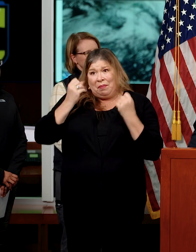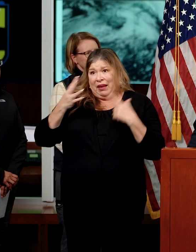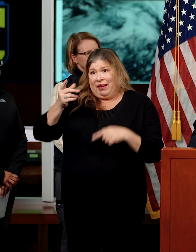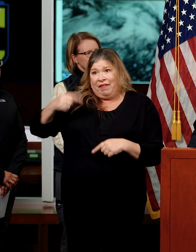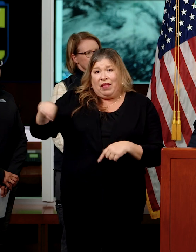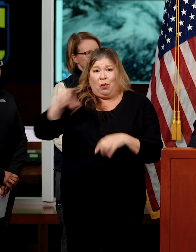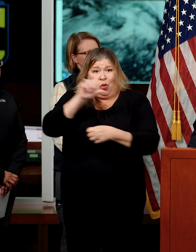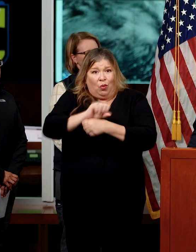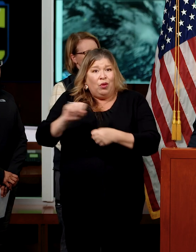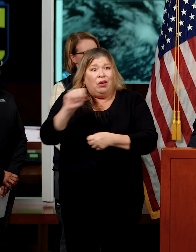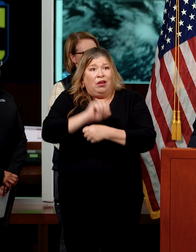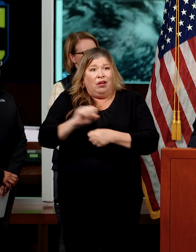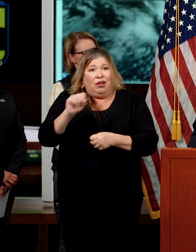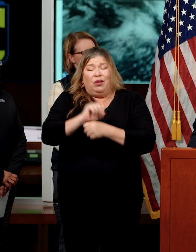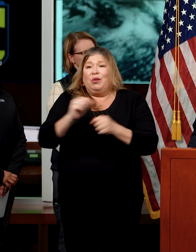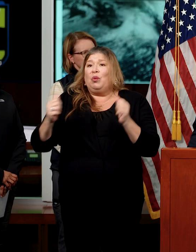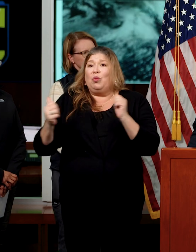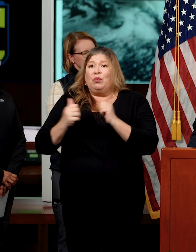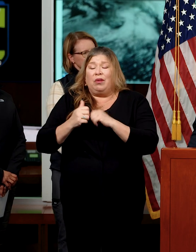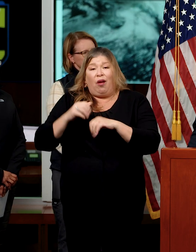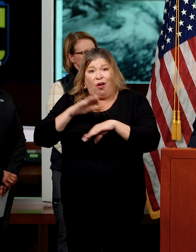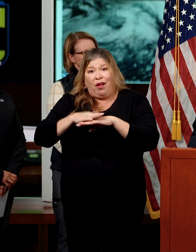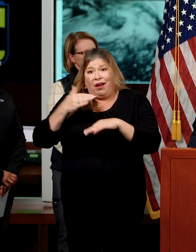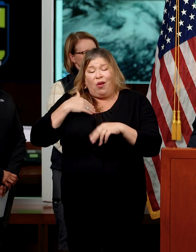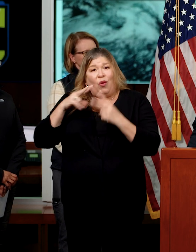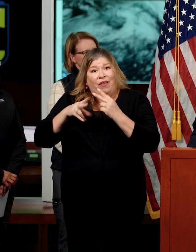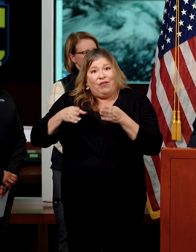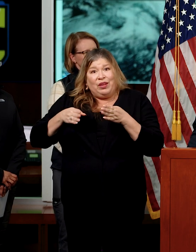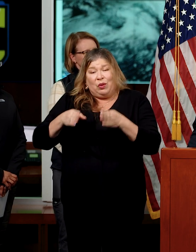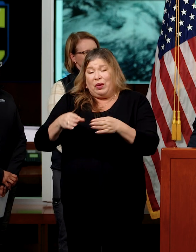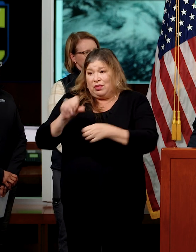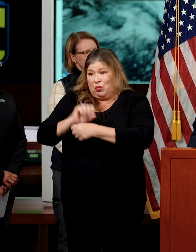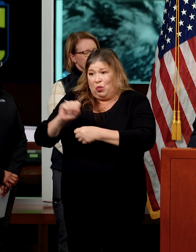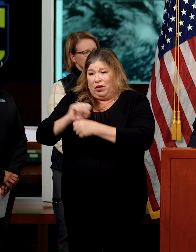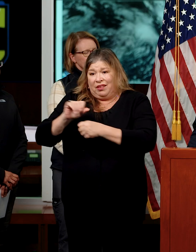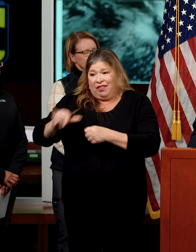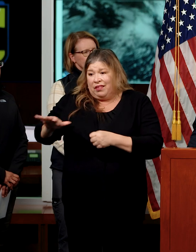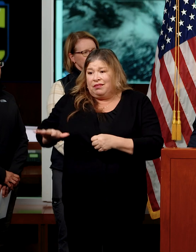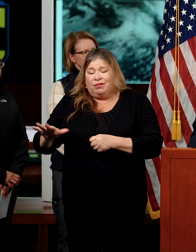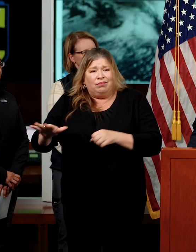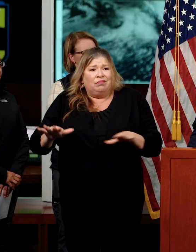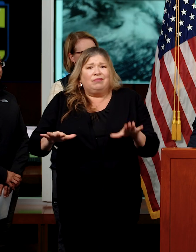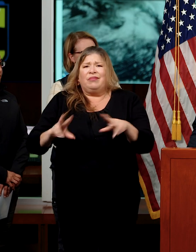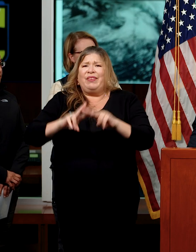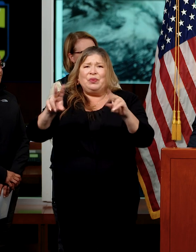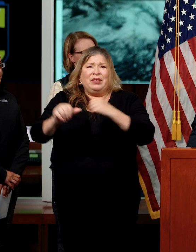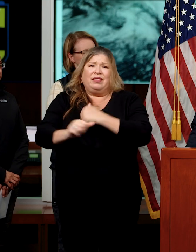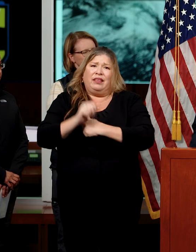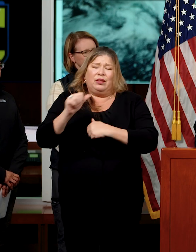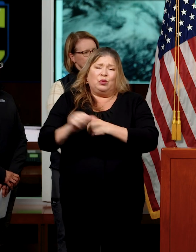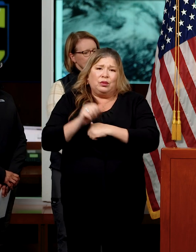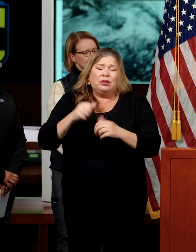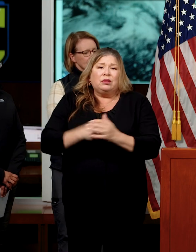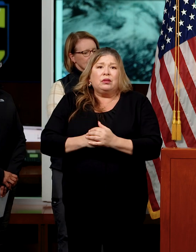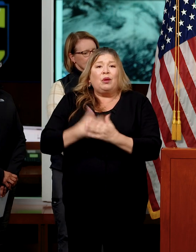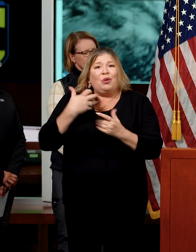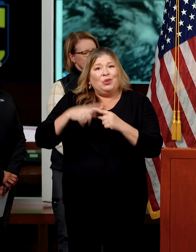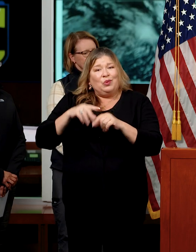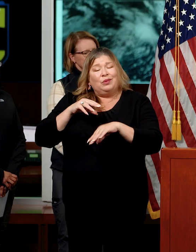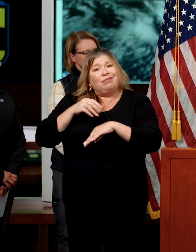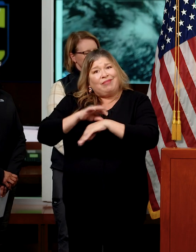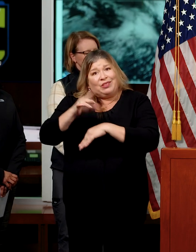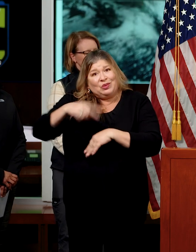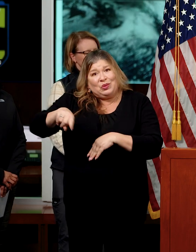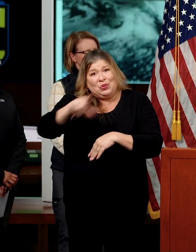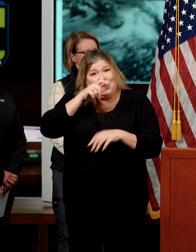important work alongside our highways and roadways in very dangerous conditions. I would just advise motorists